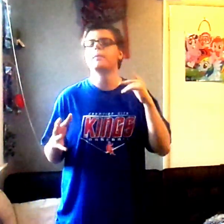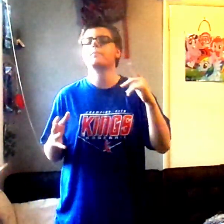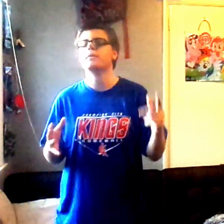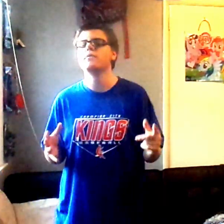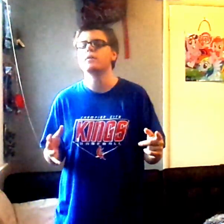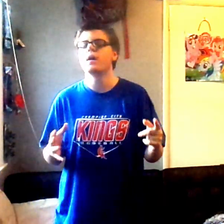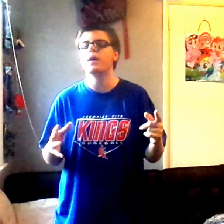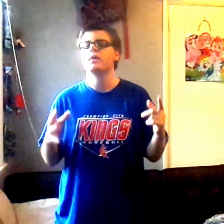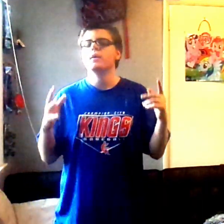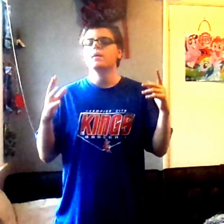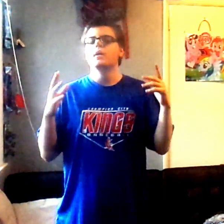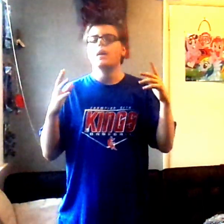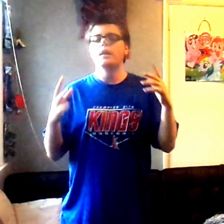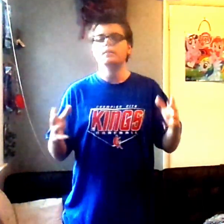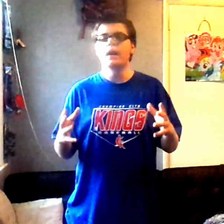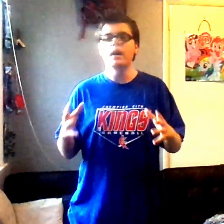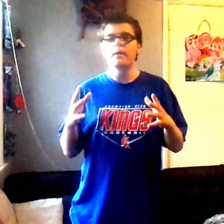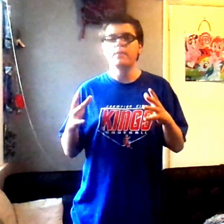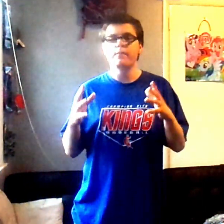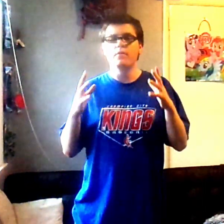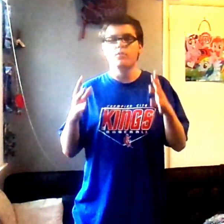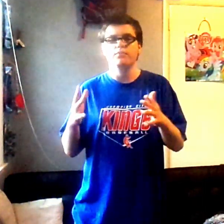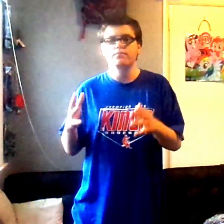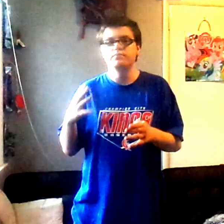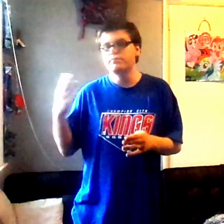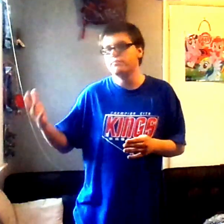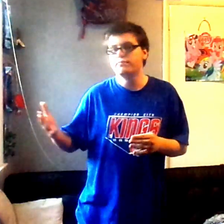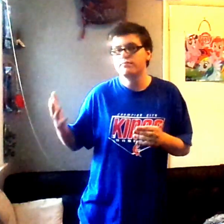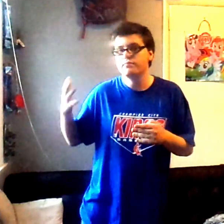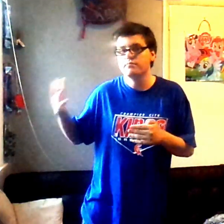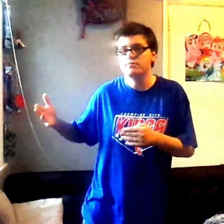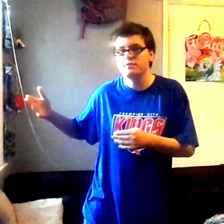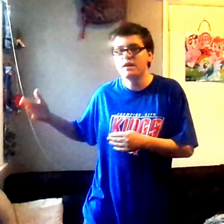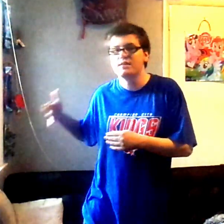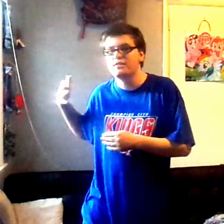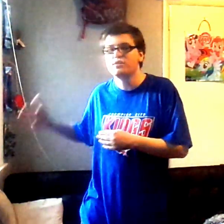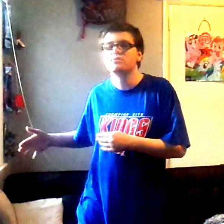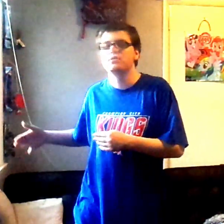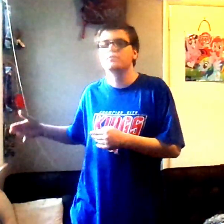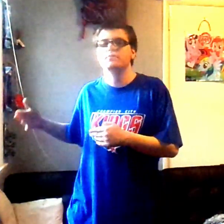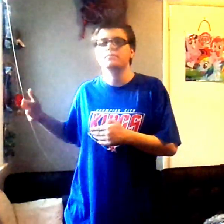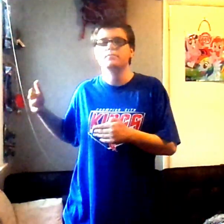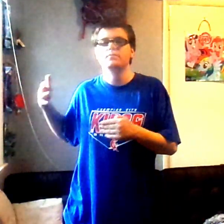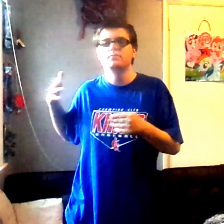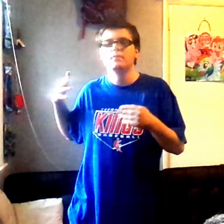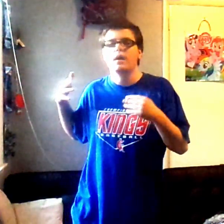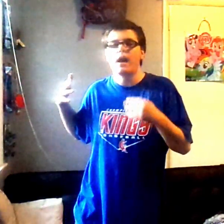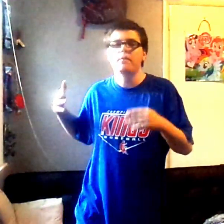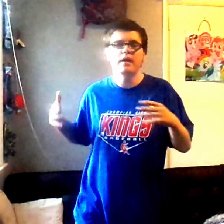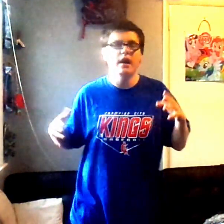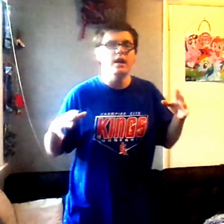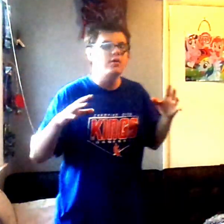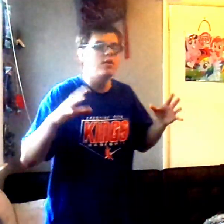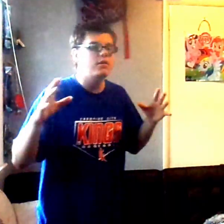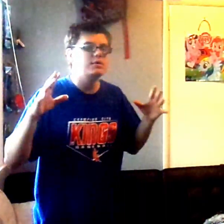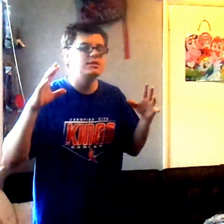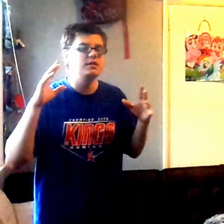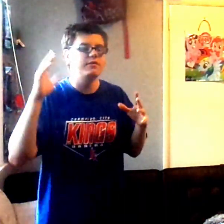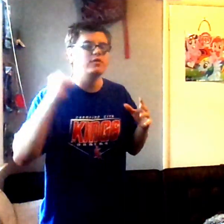mean, believe me or not, a lot of people did YouTube. I mean, iCarly was, like, the first